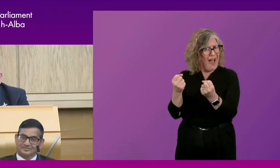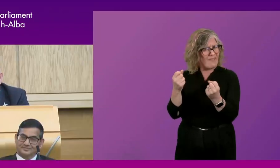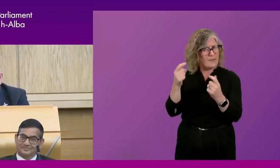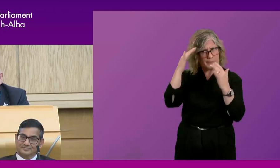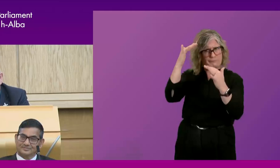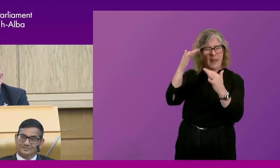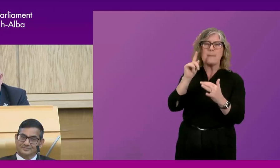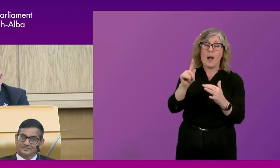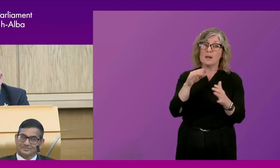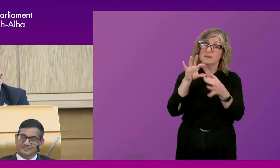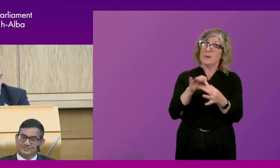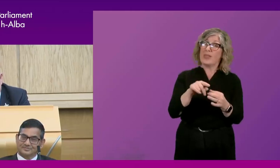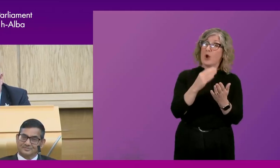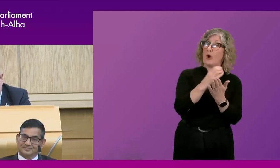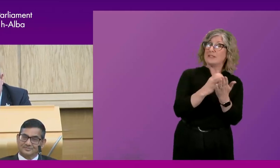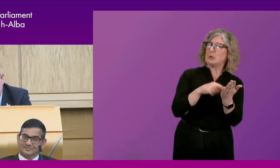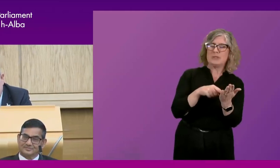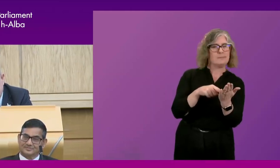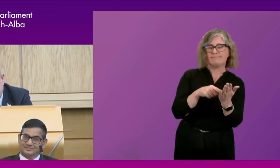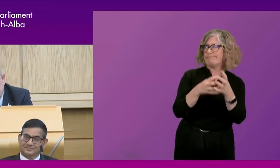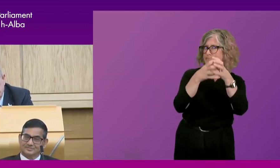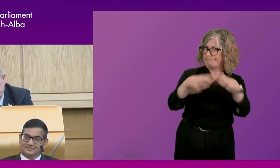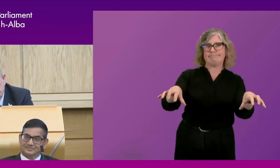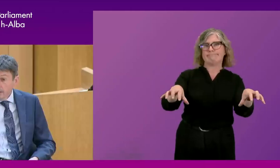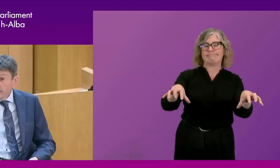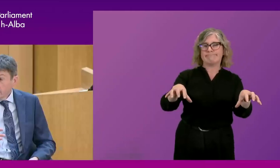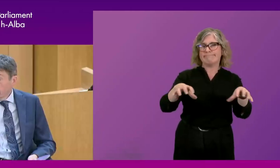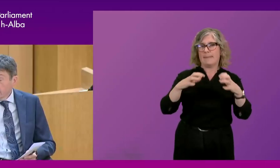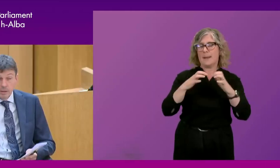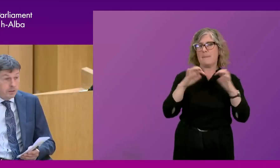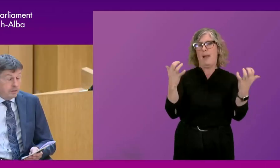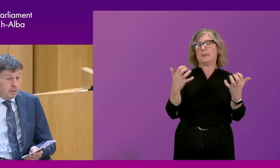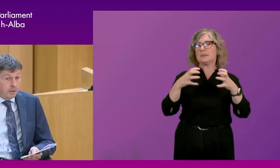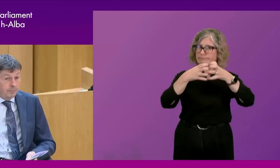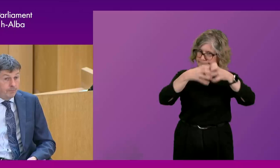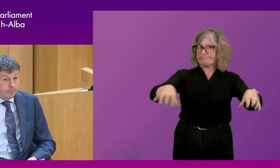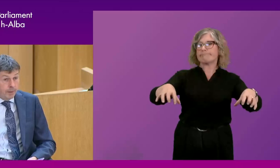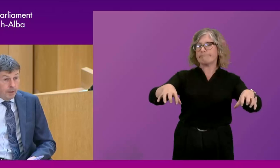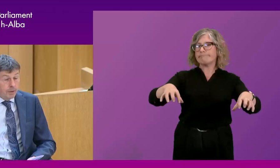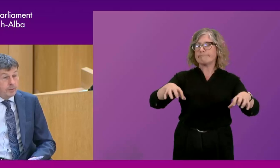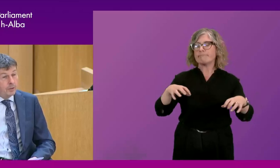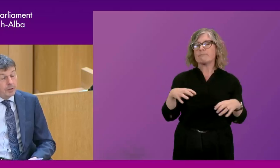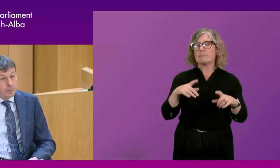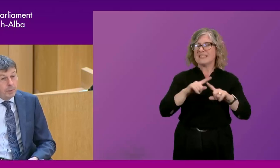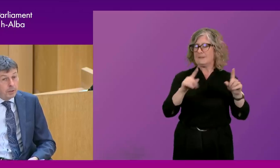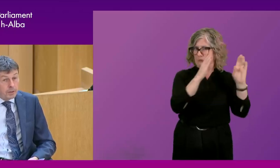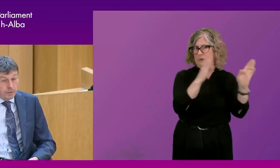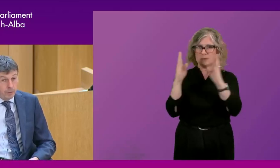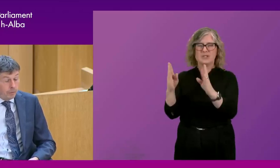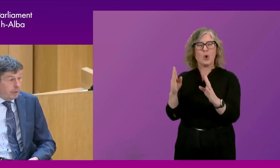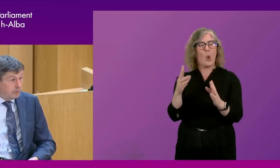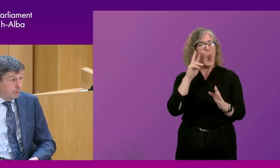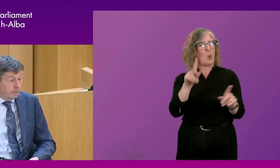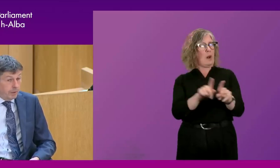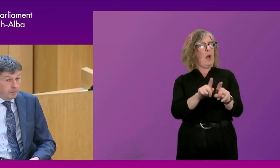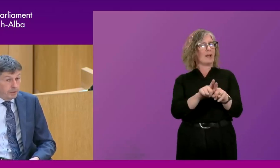on the constitutional divide, that really has split the parliament and, and created this, this certainly this appearance, if